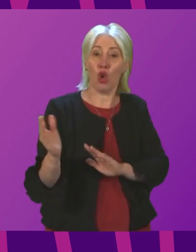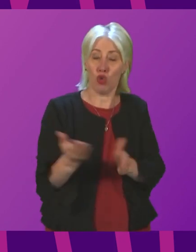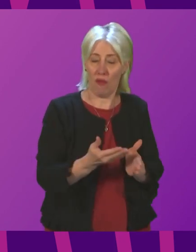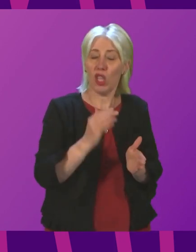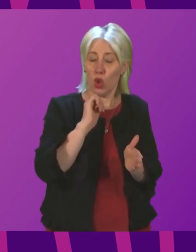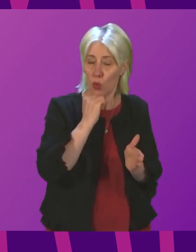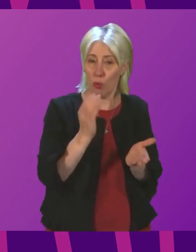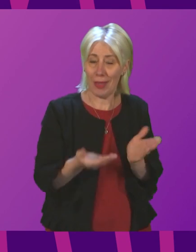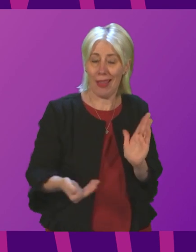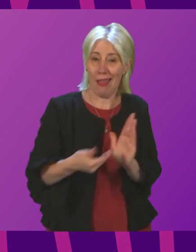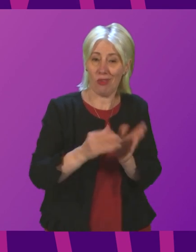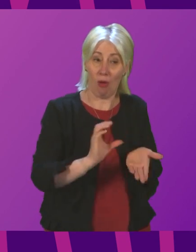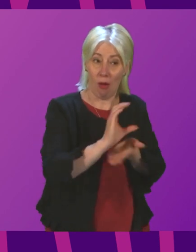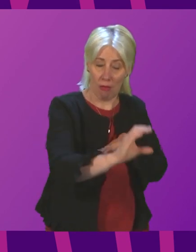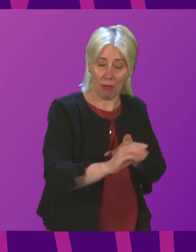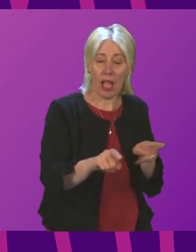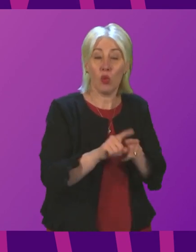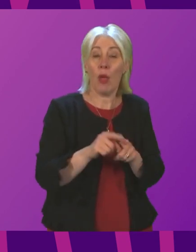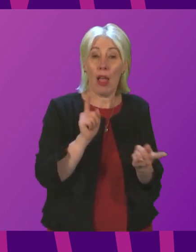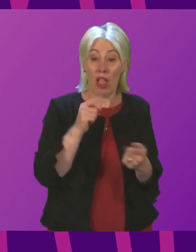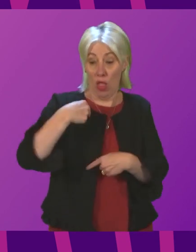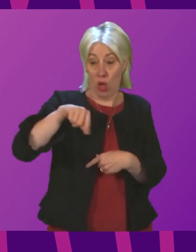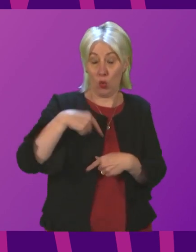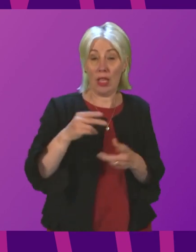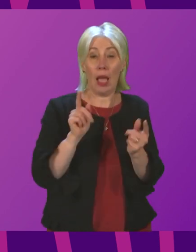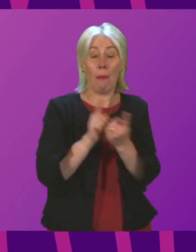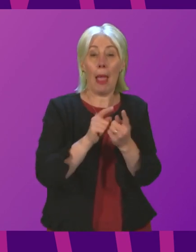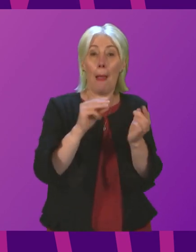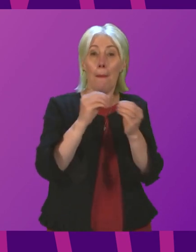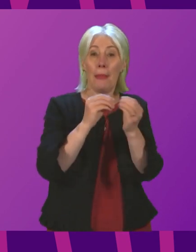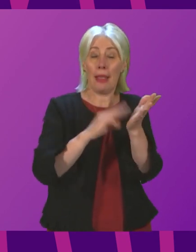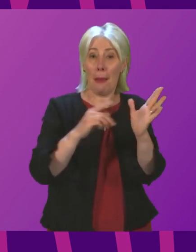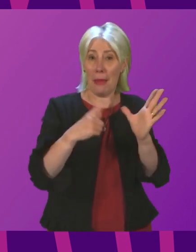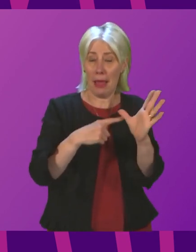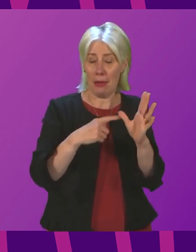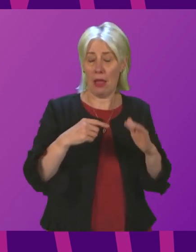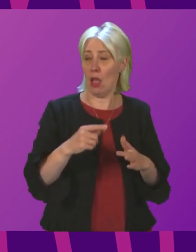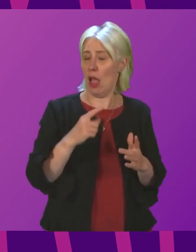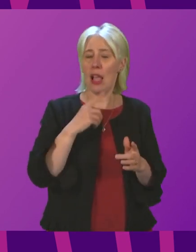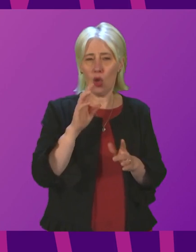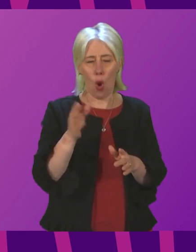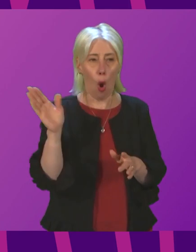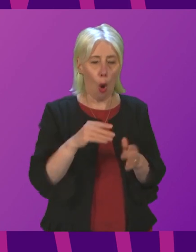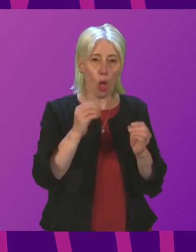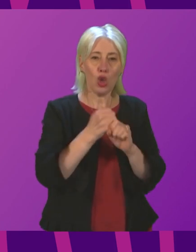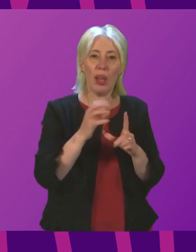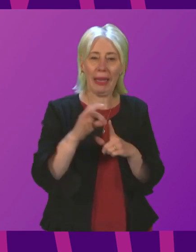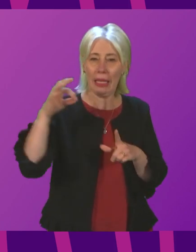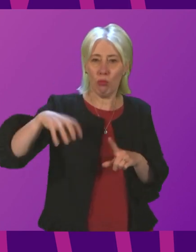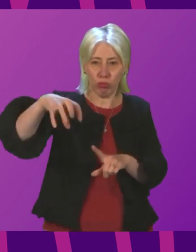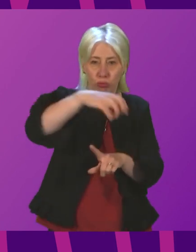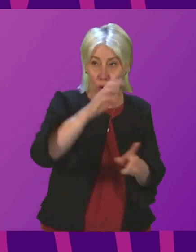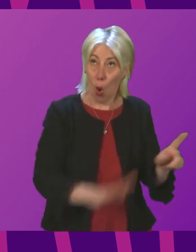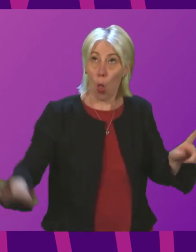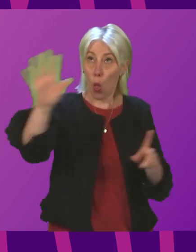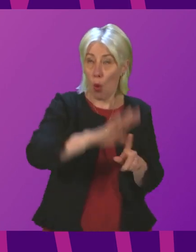to GPs. I should say, I met with the BMA earlier this week, and the BMA and I wrote jointly to every GP practice in the country, of